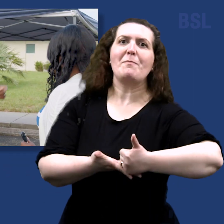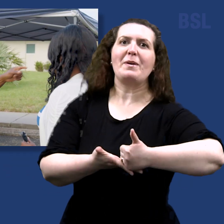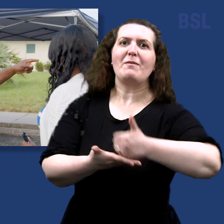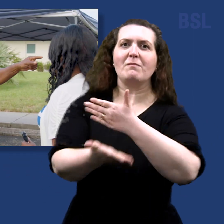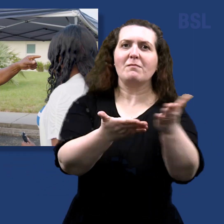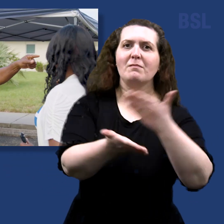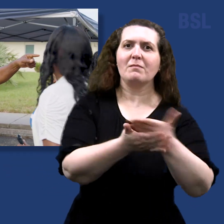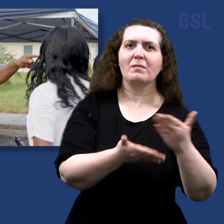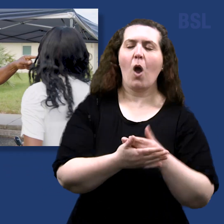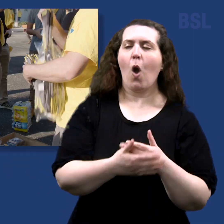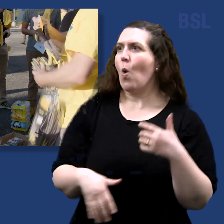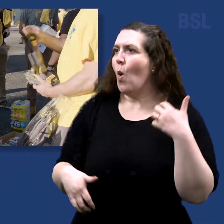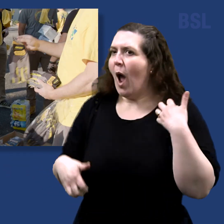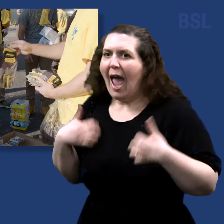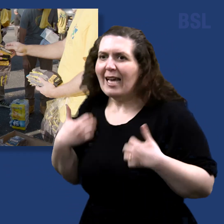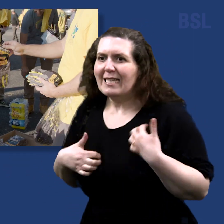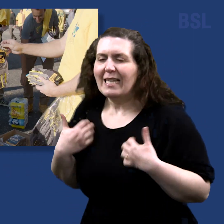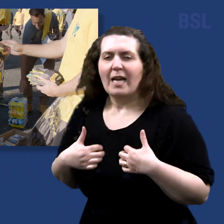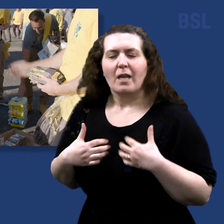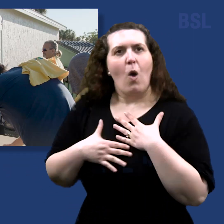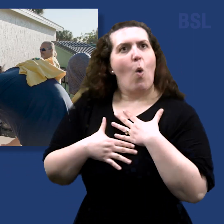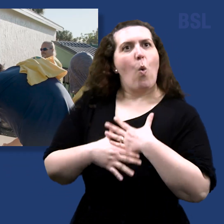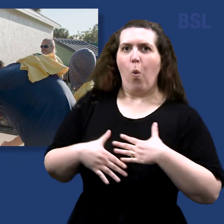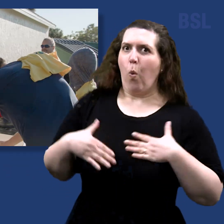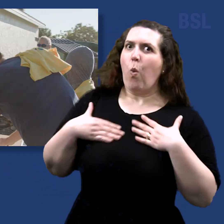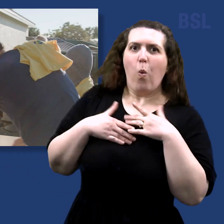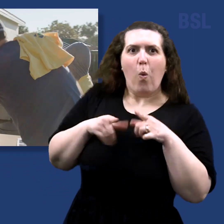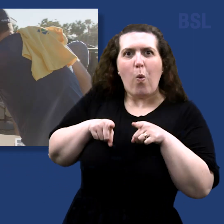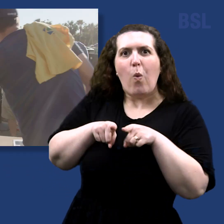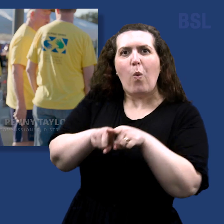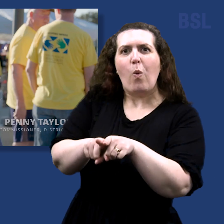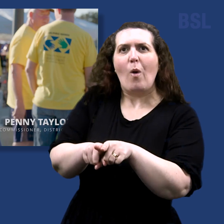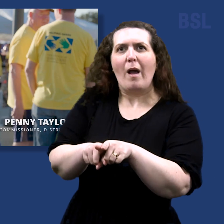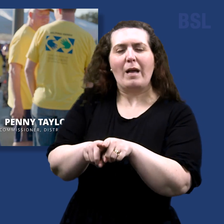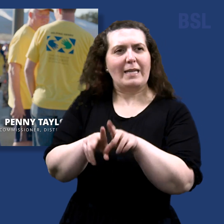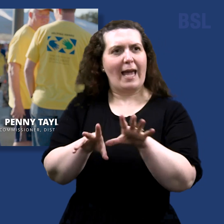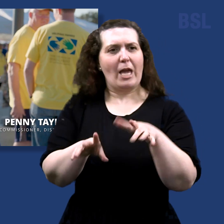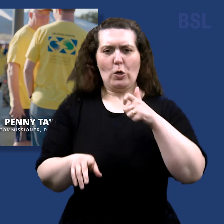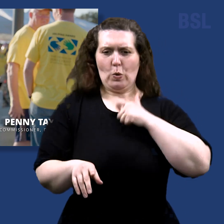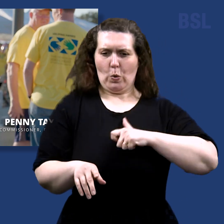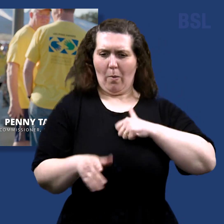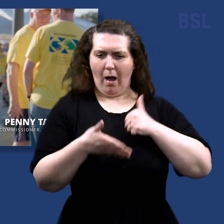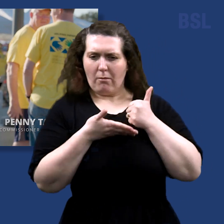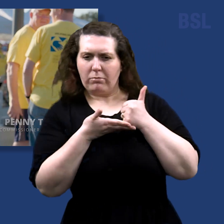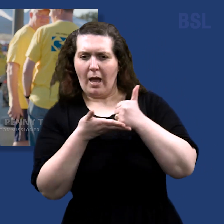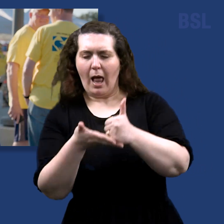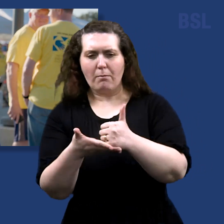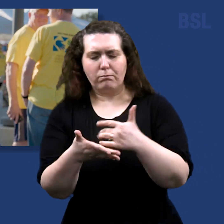exciting and it's emotional. It's that human touch that is so needed right now.